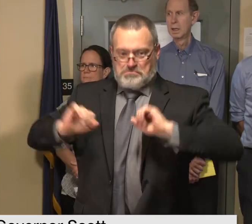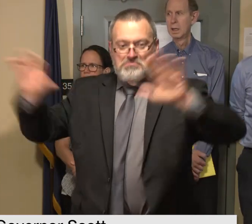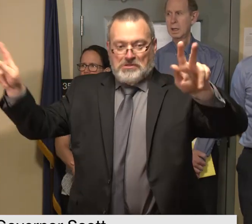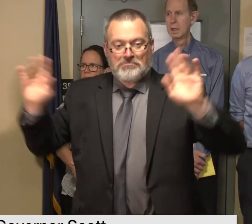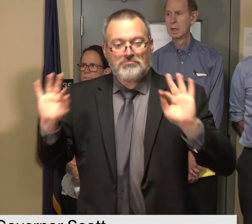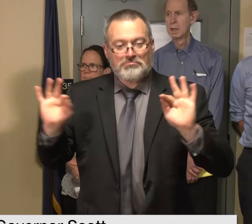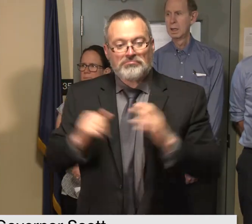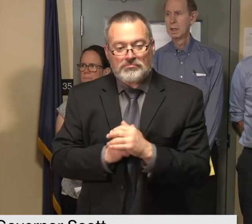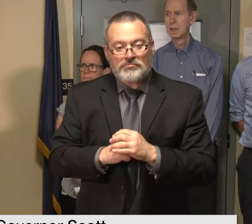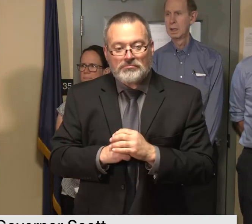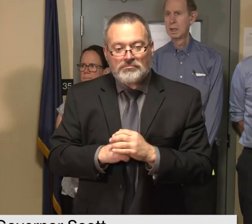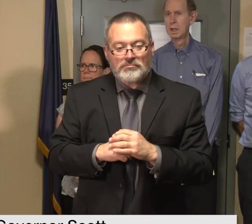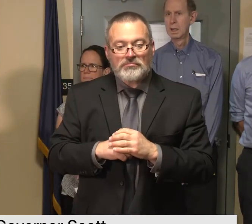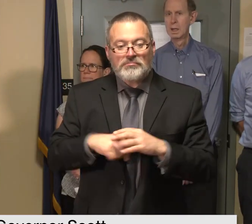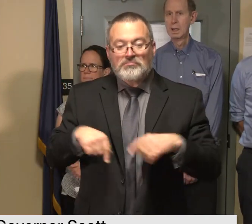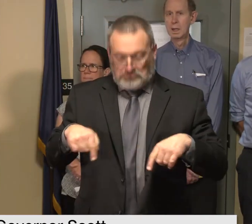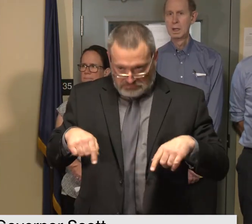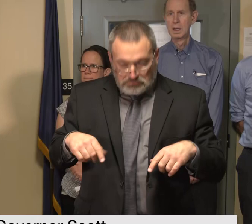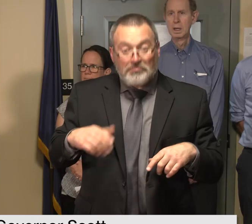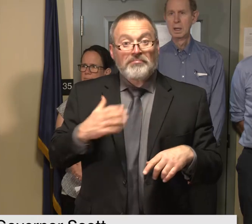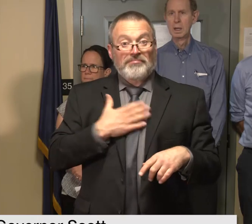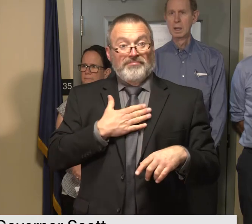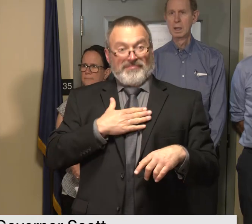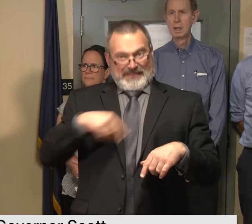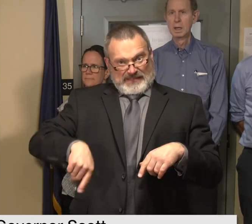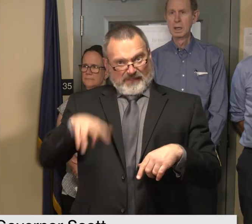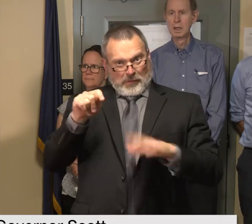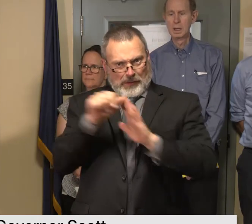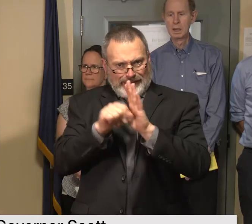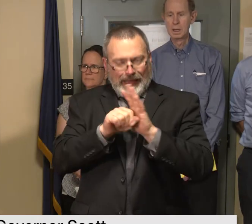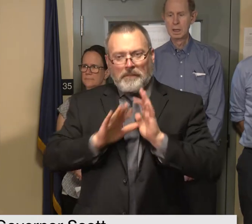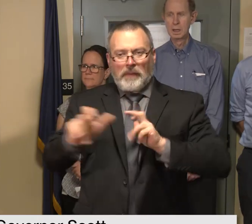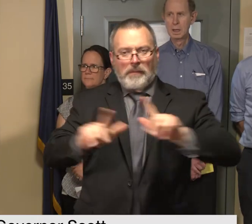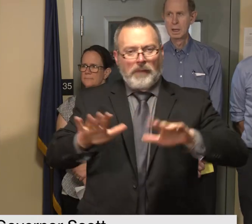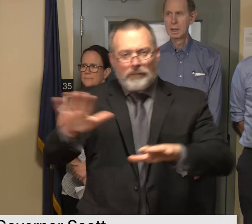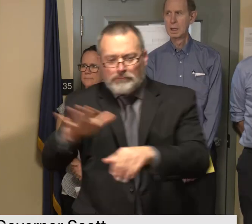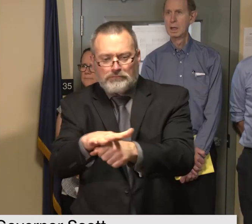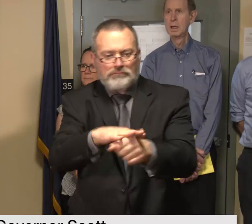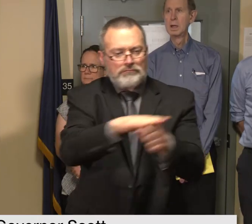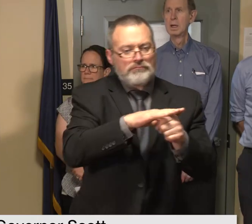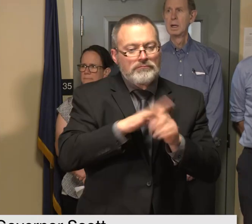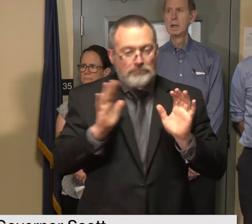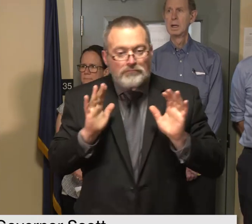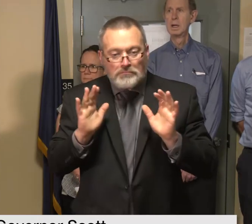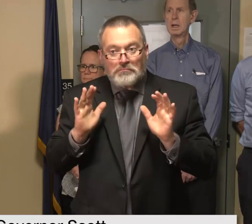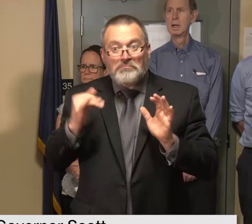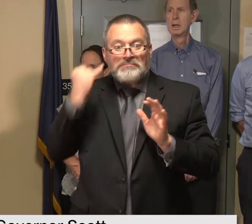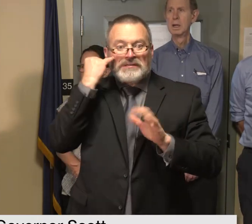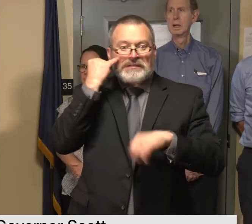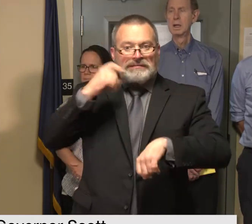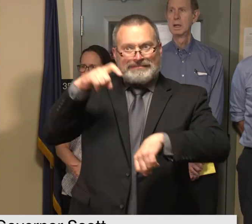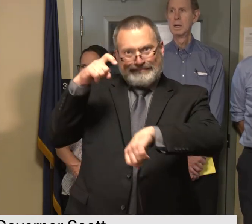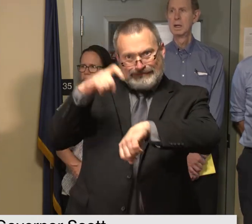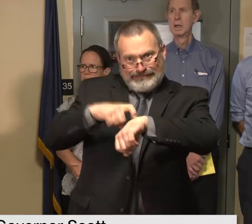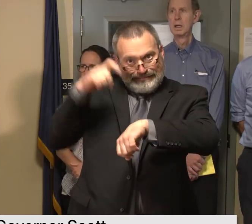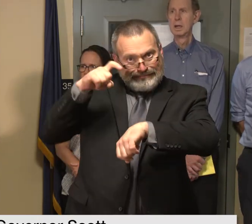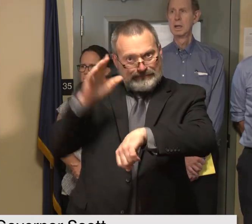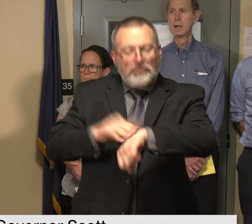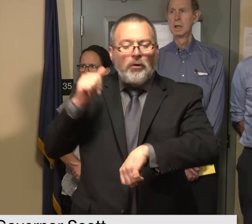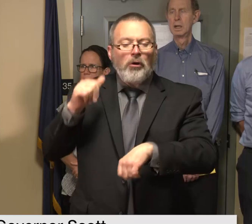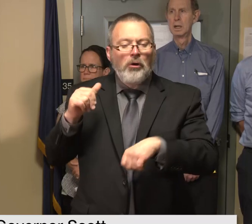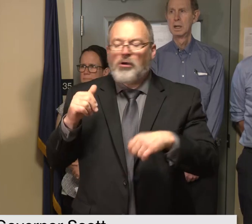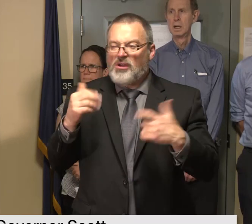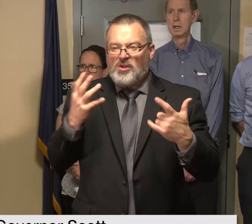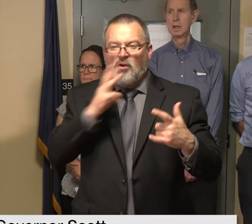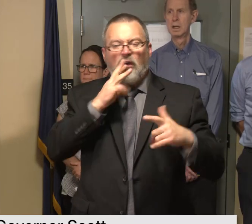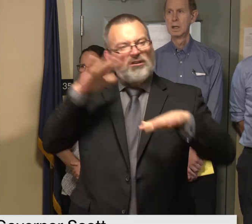continue to have teams on stand by until all rivers are below flood stage to date our teams rescued approximately